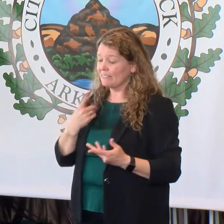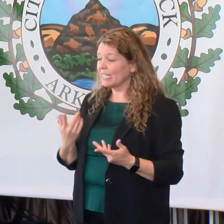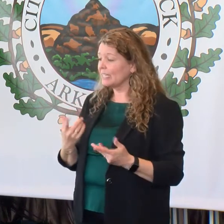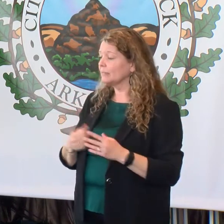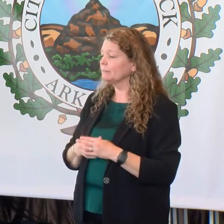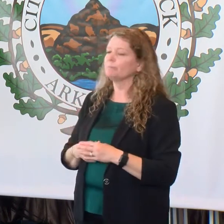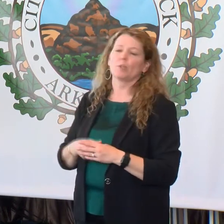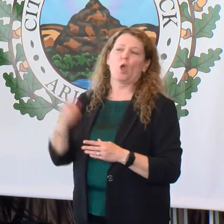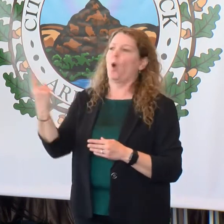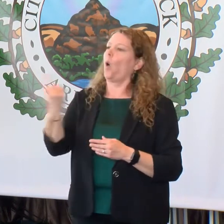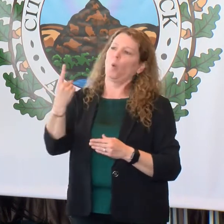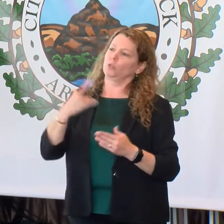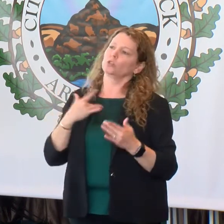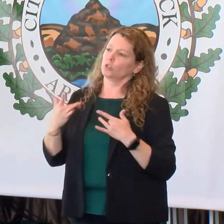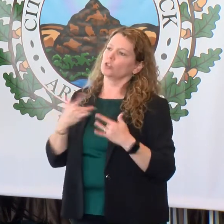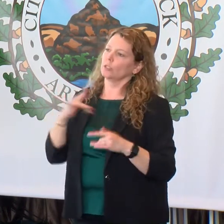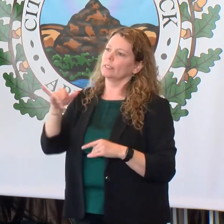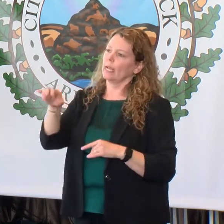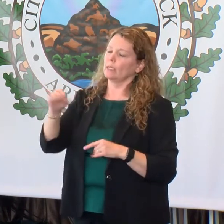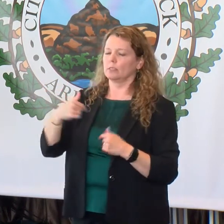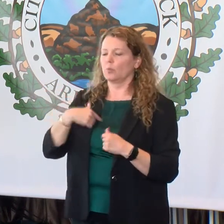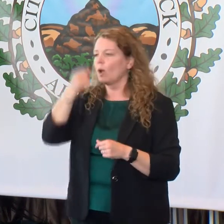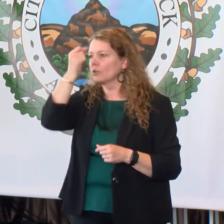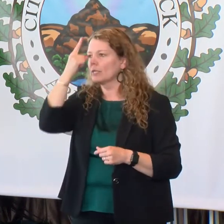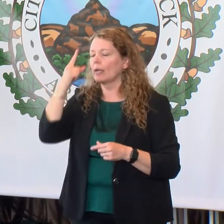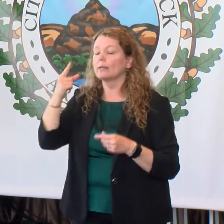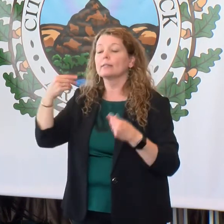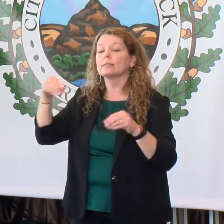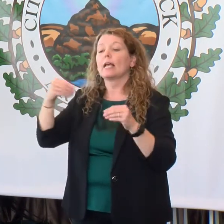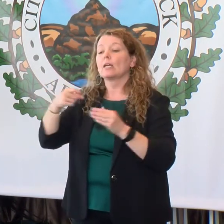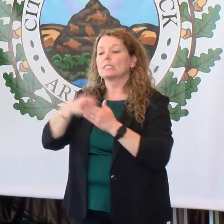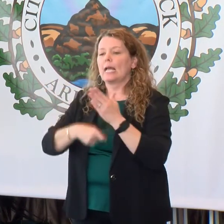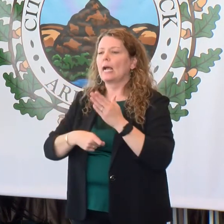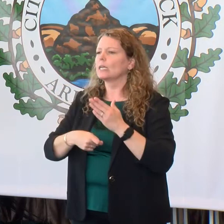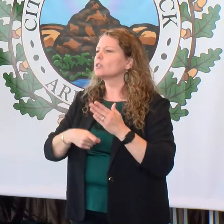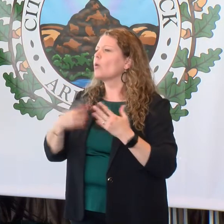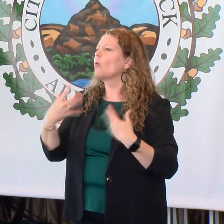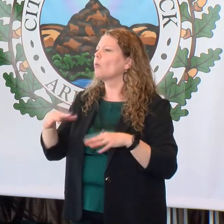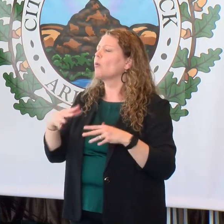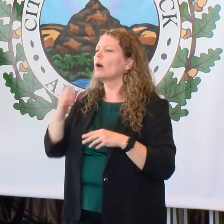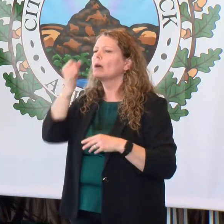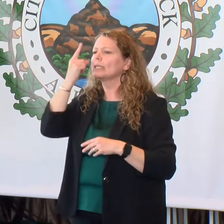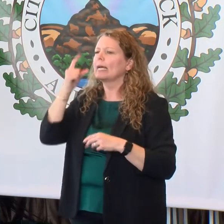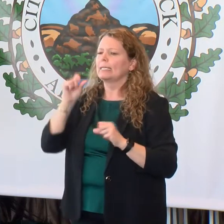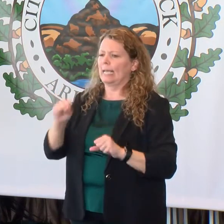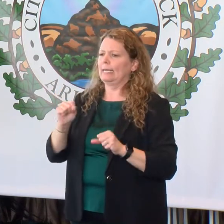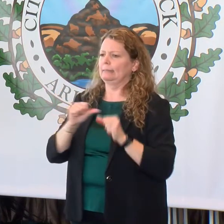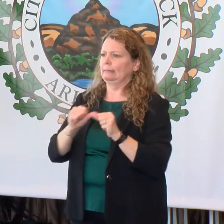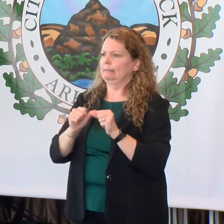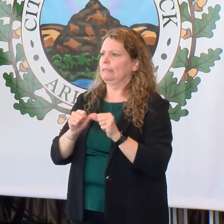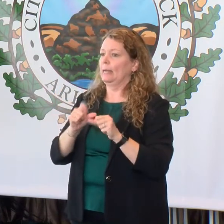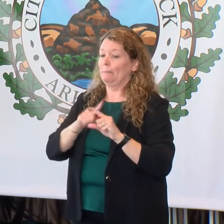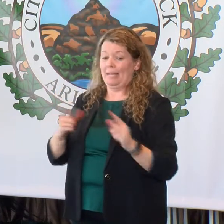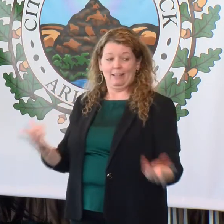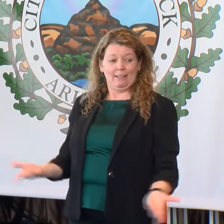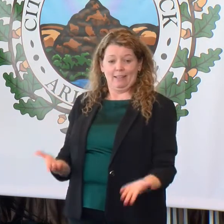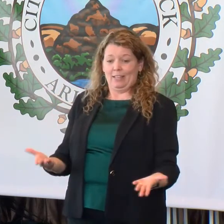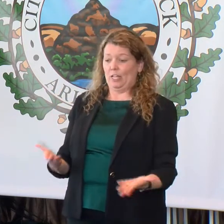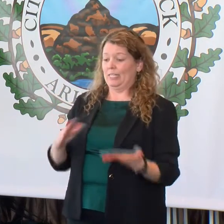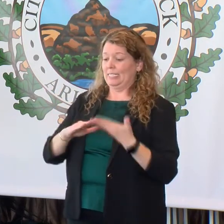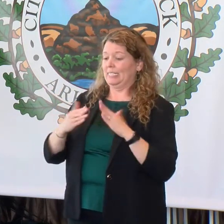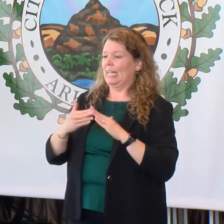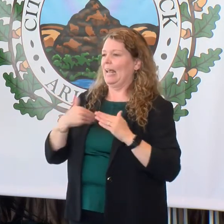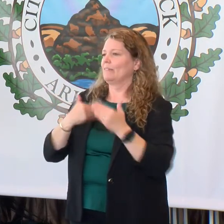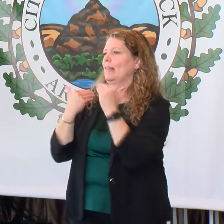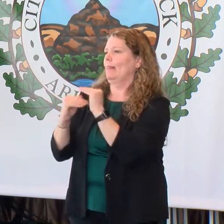out of there? It's always a concern. We understand that sales tax can be considered a regressive tax, but there are only so many tools that the city of Little Rock